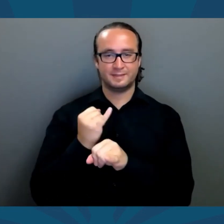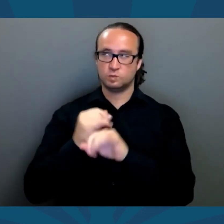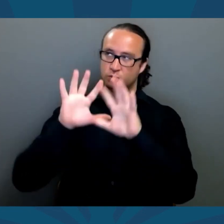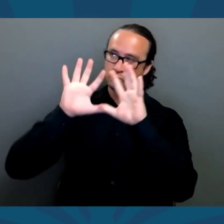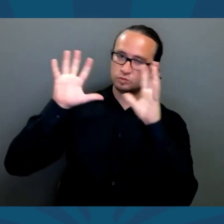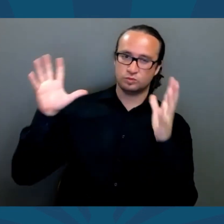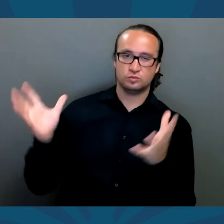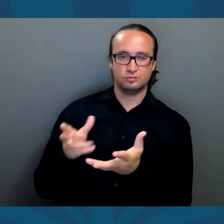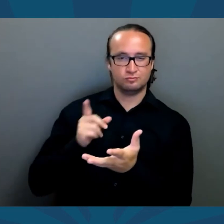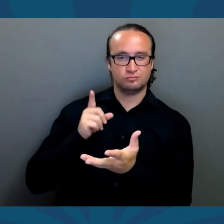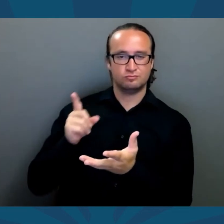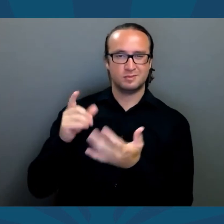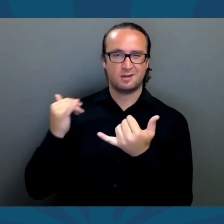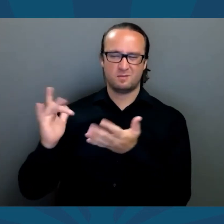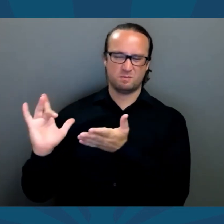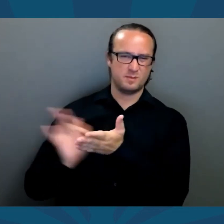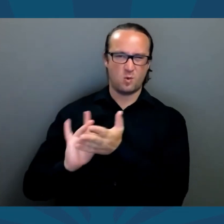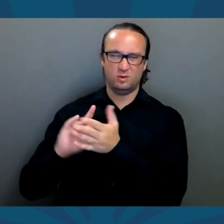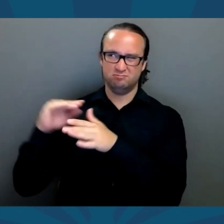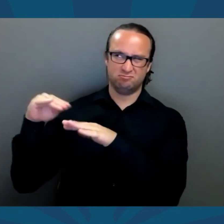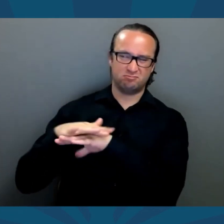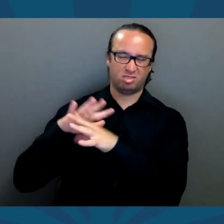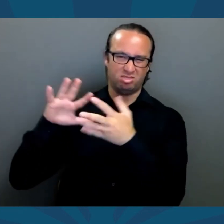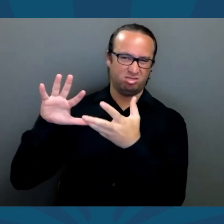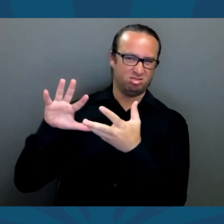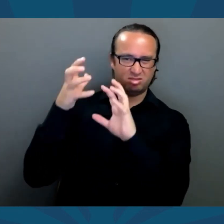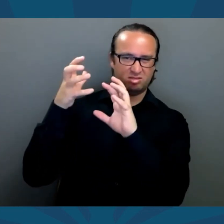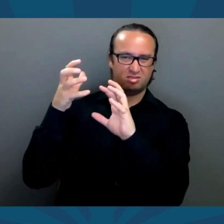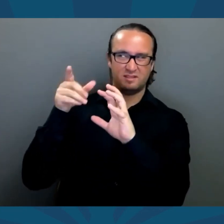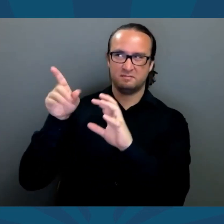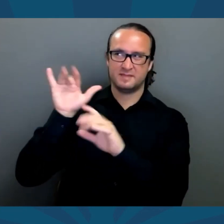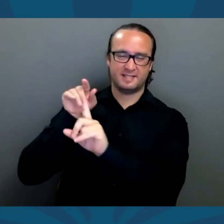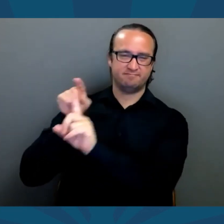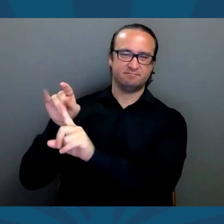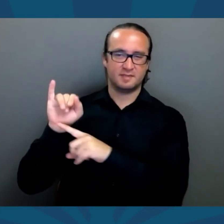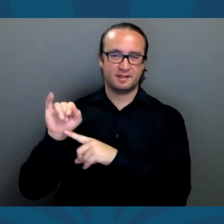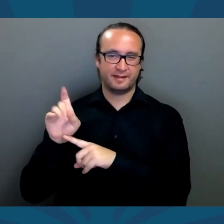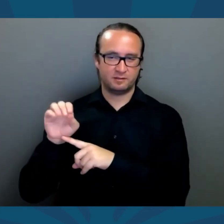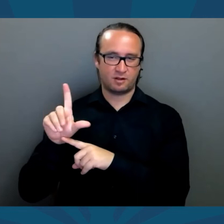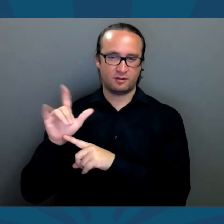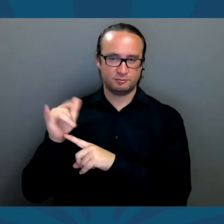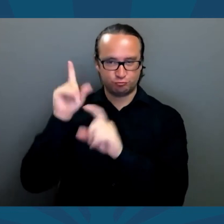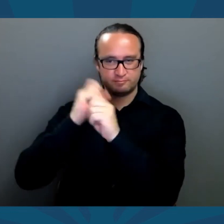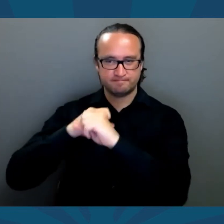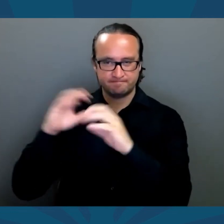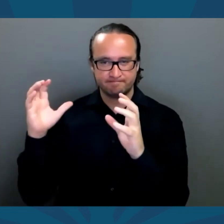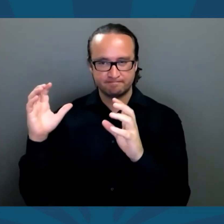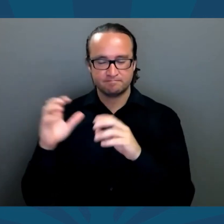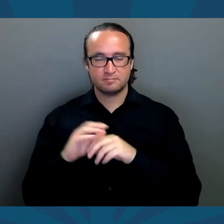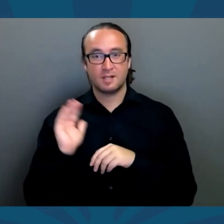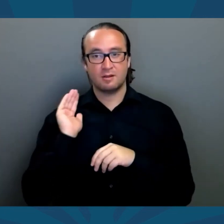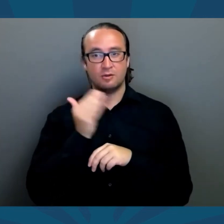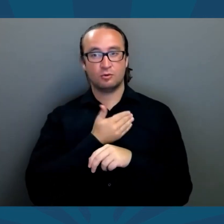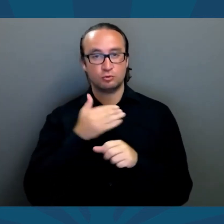Our social institutions are being poisoned by ideology. Our elections are becoming less secure.